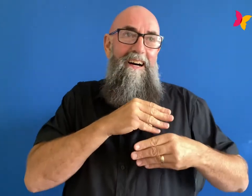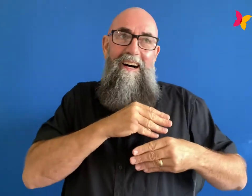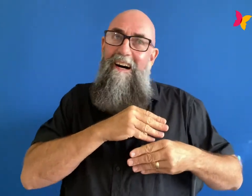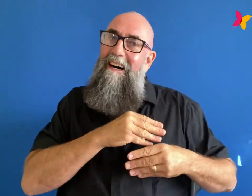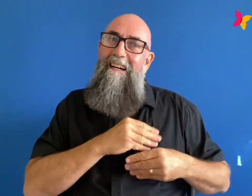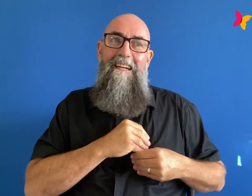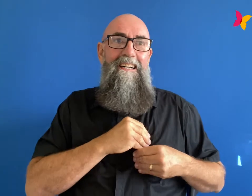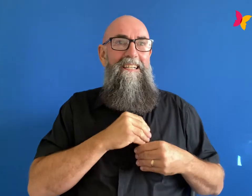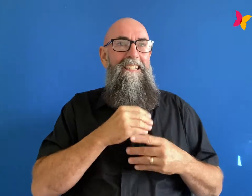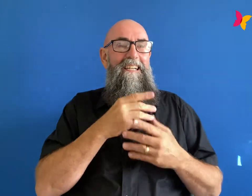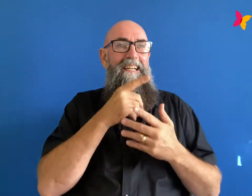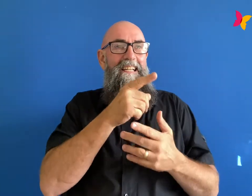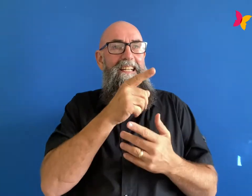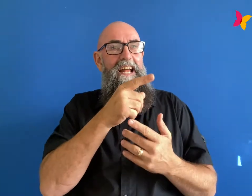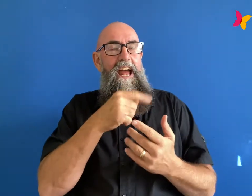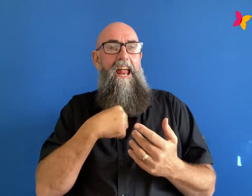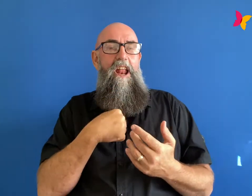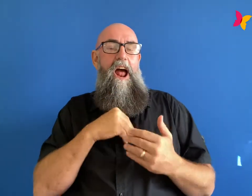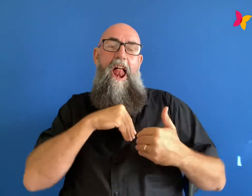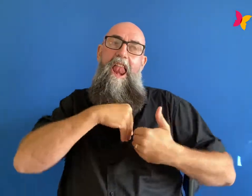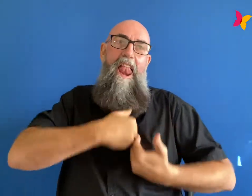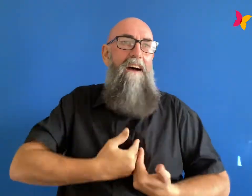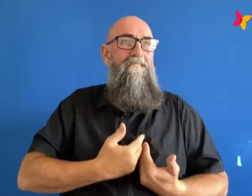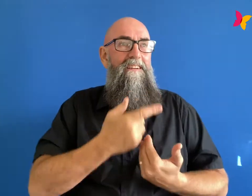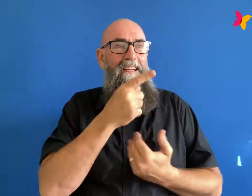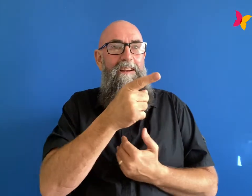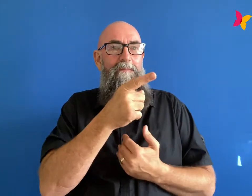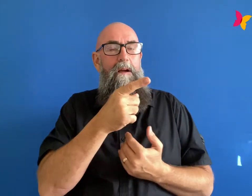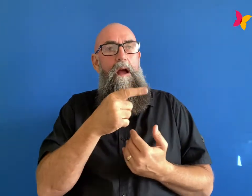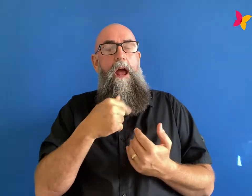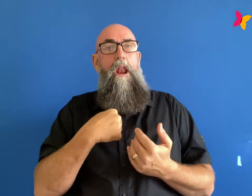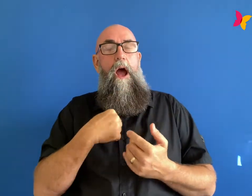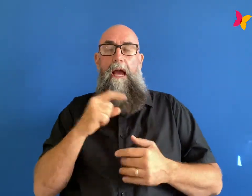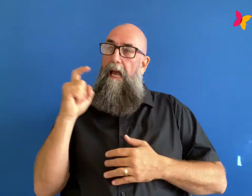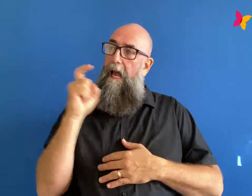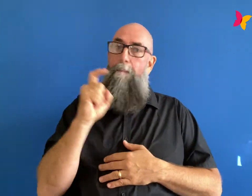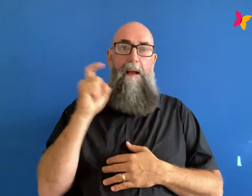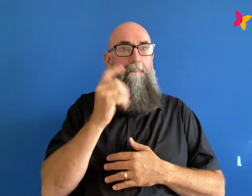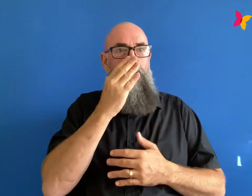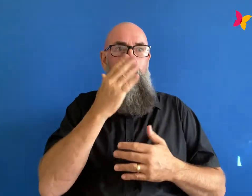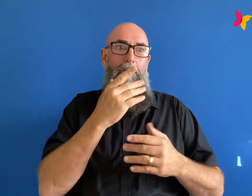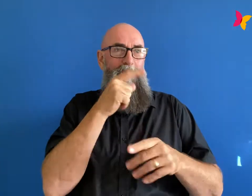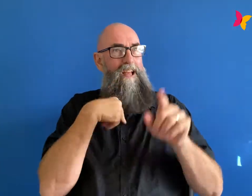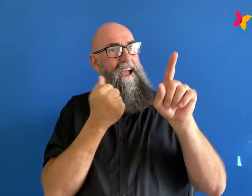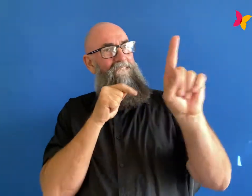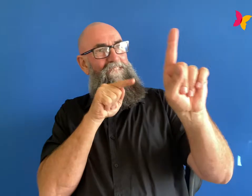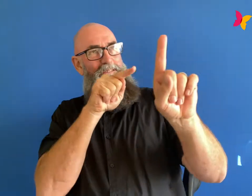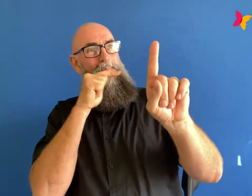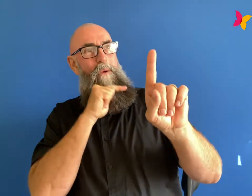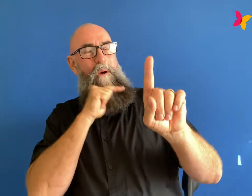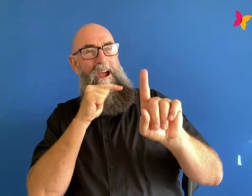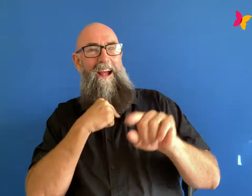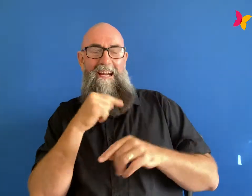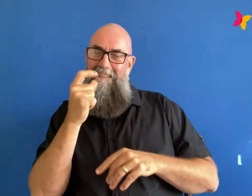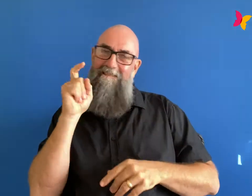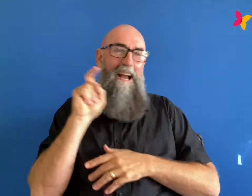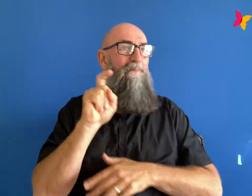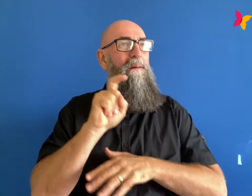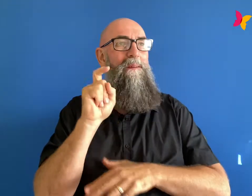just having that kind of love interest made getting to school doable that made it okay i trusted him way